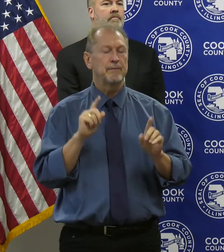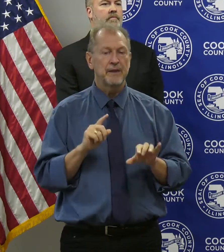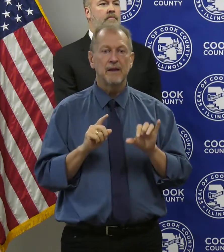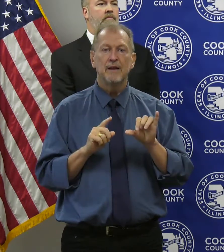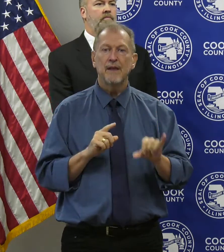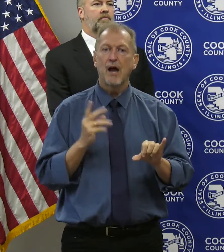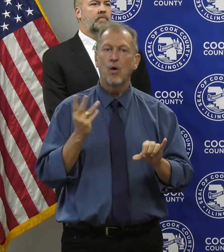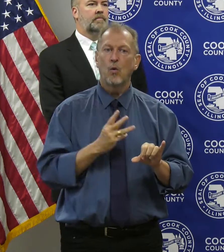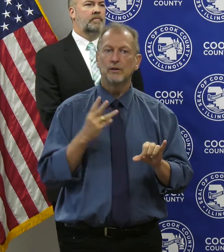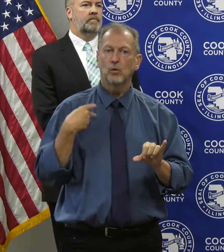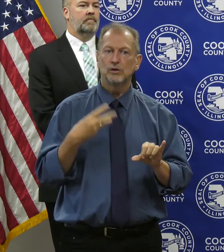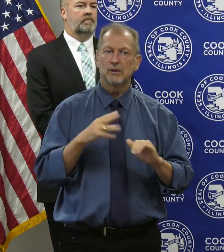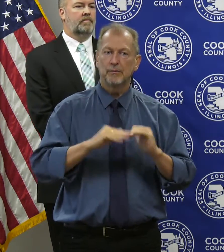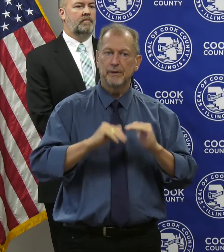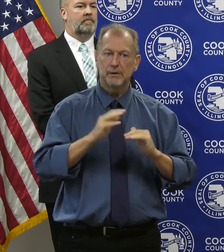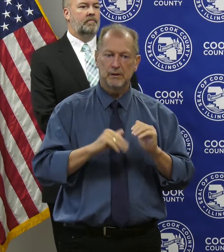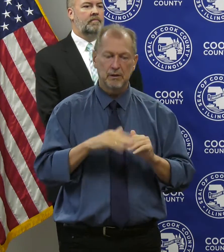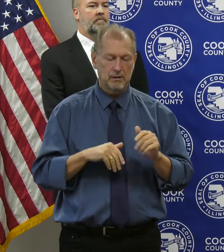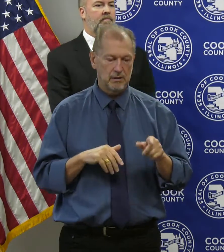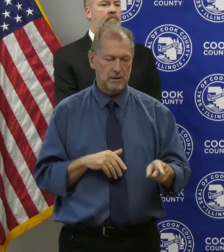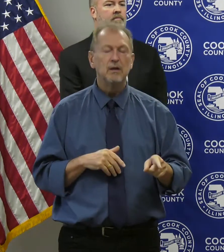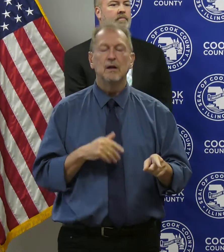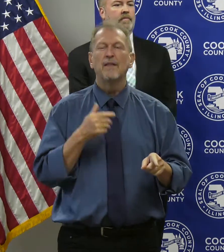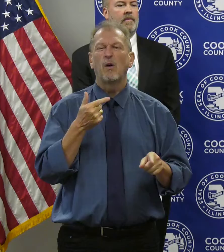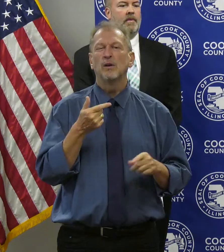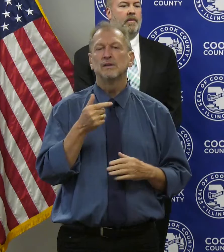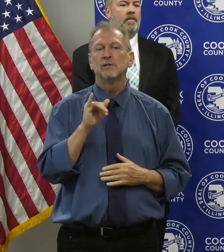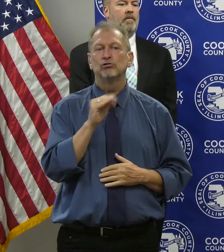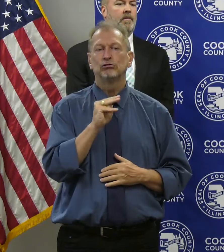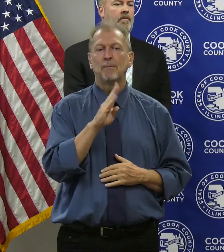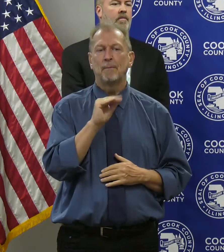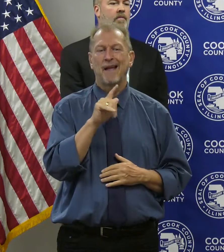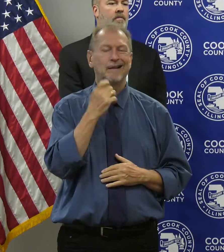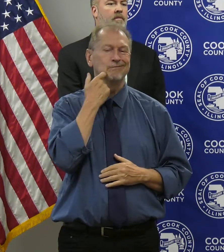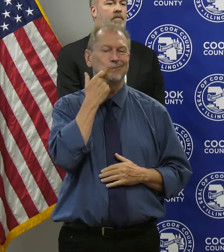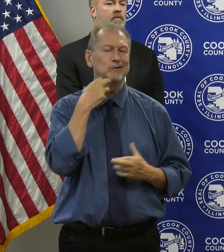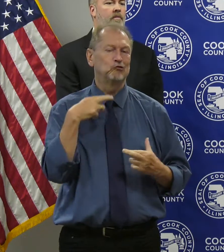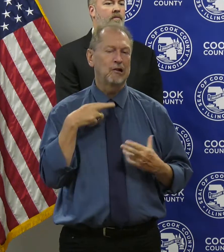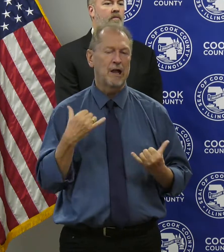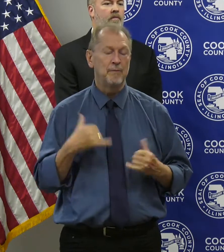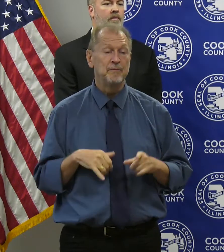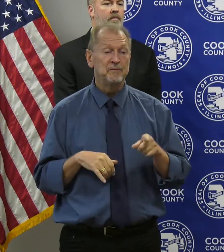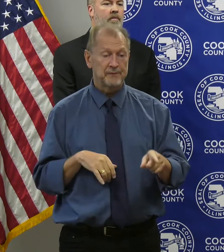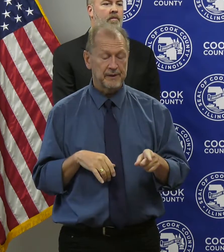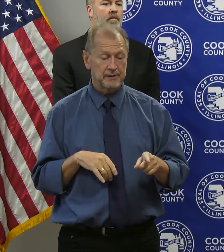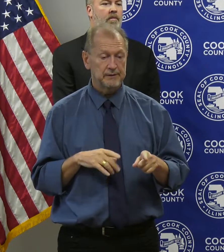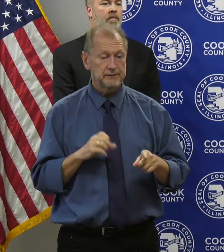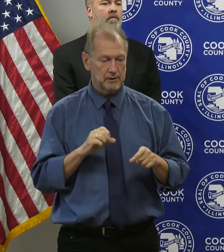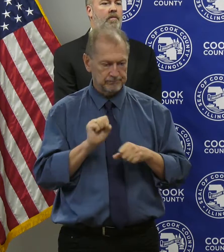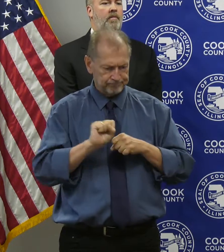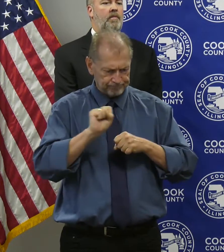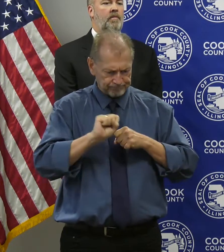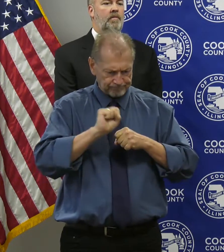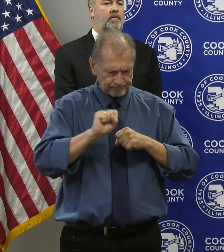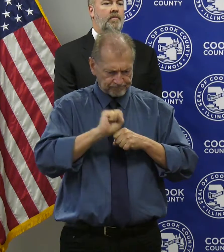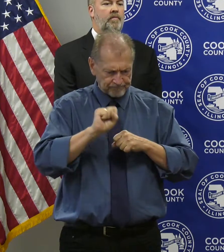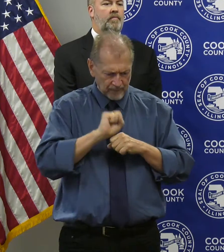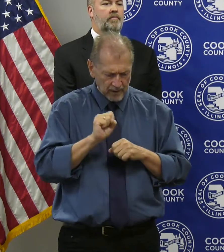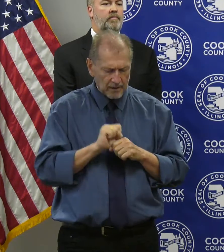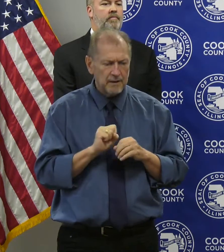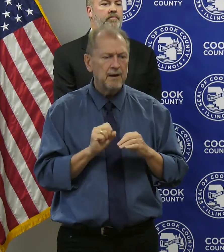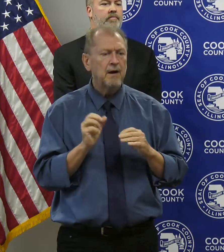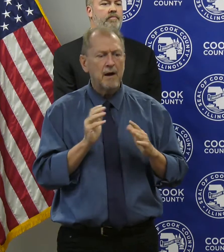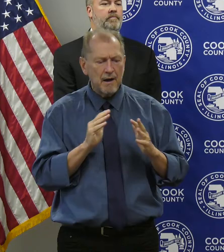Washington, but then at newly retired Jim Bale. We worked hard to overcome these hurdles unique to the public sector customers,